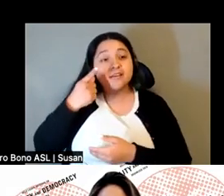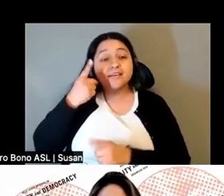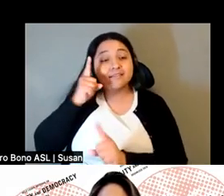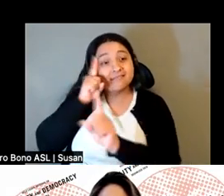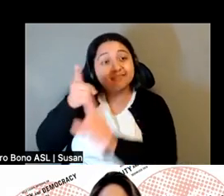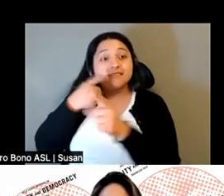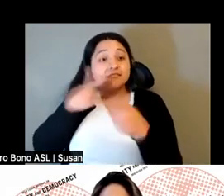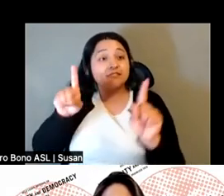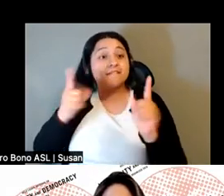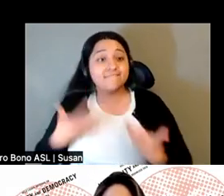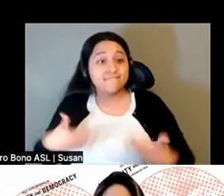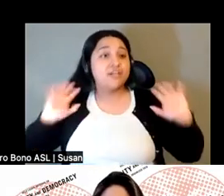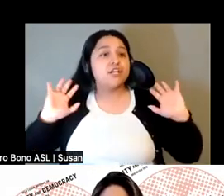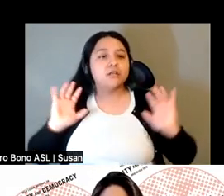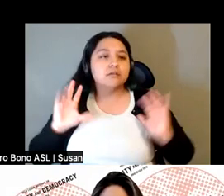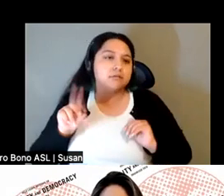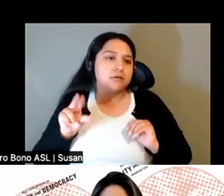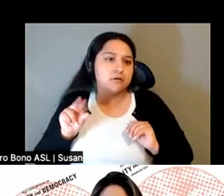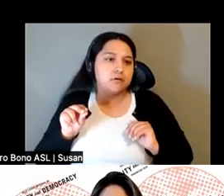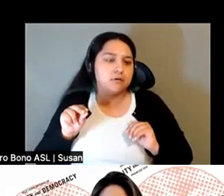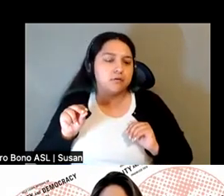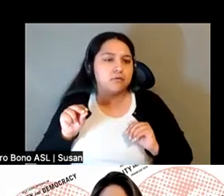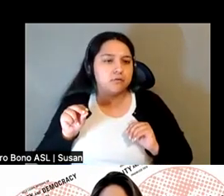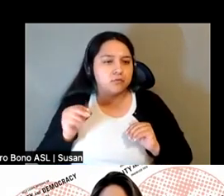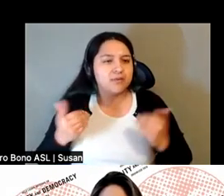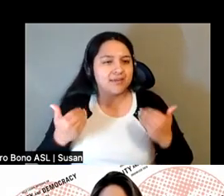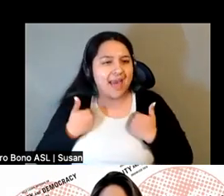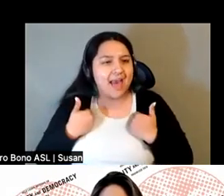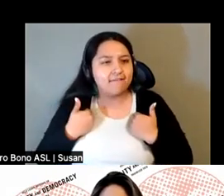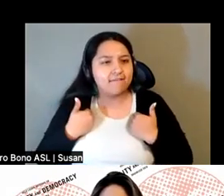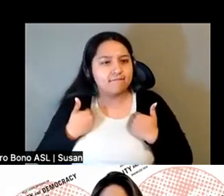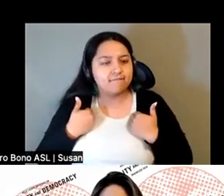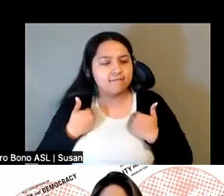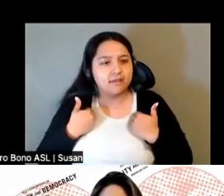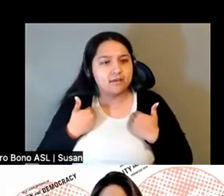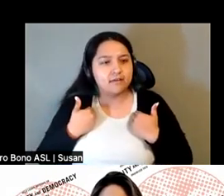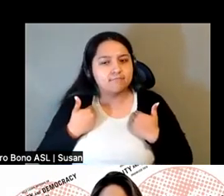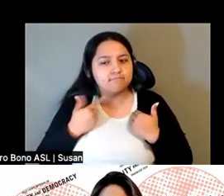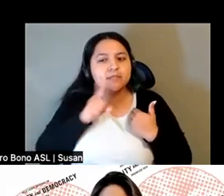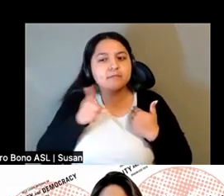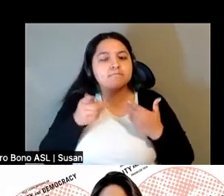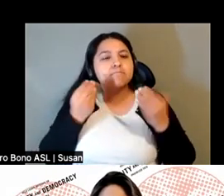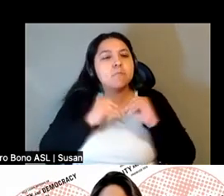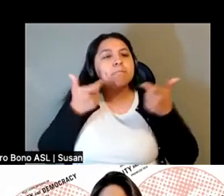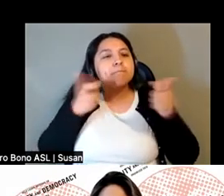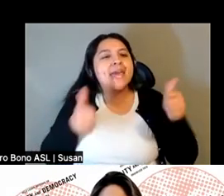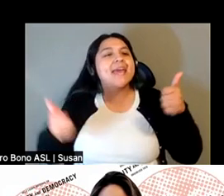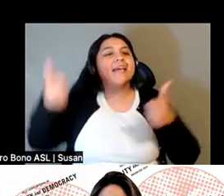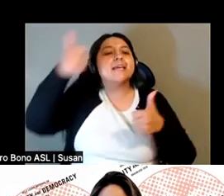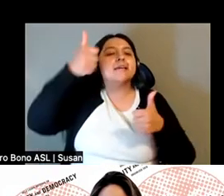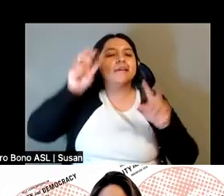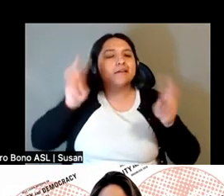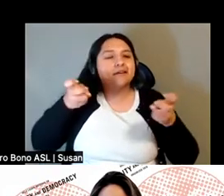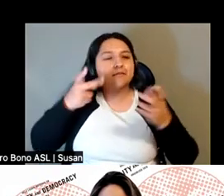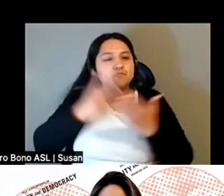Because, you know, there's a greater project kind of of encirclement, right, of in particularly trying to